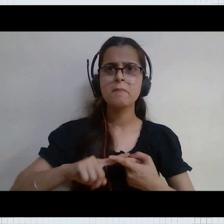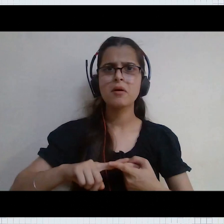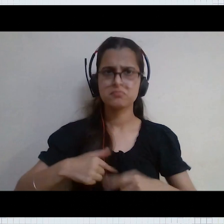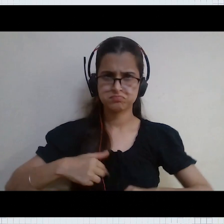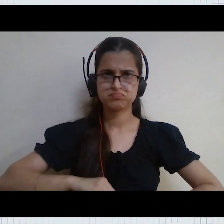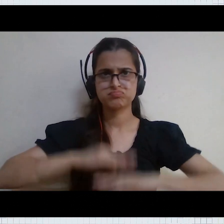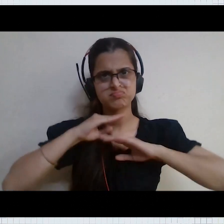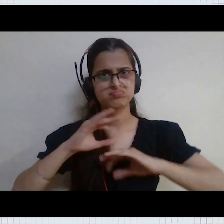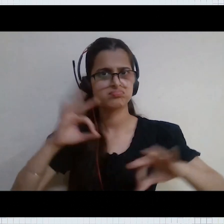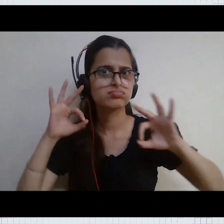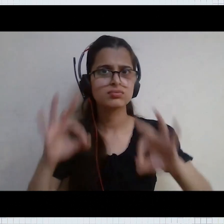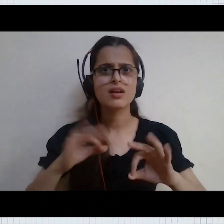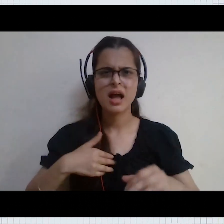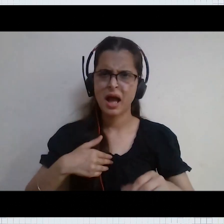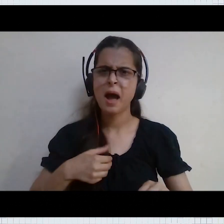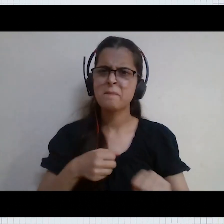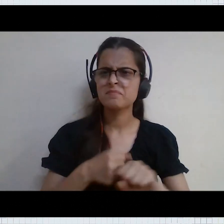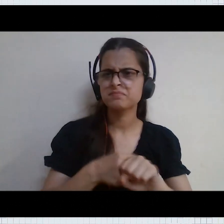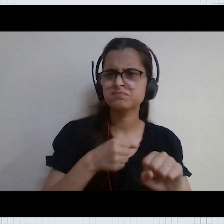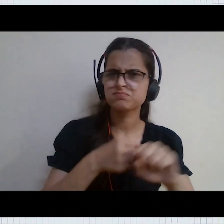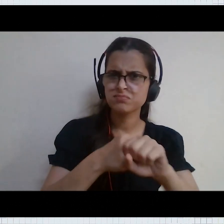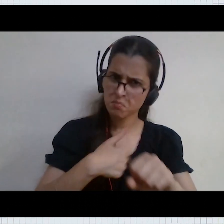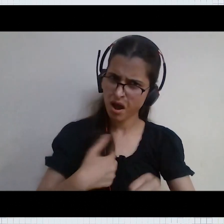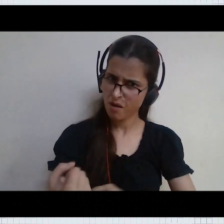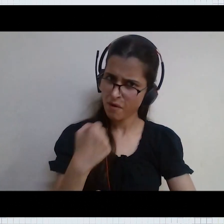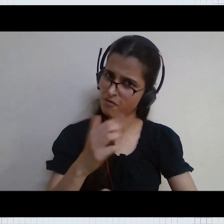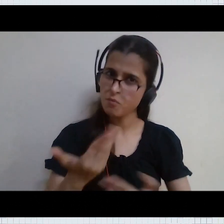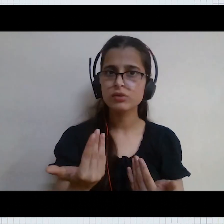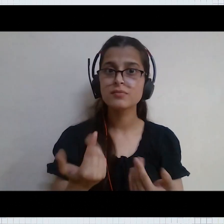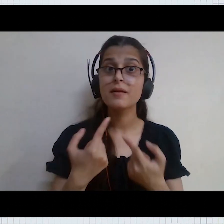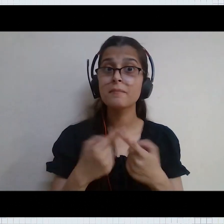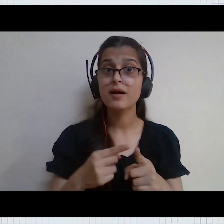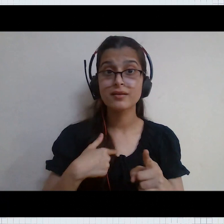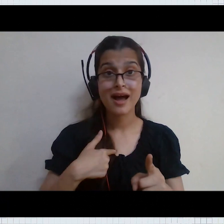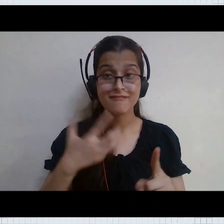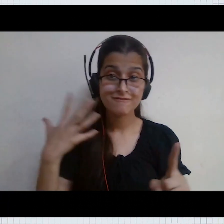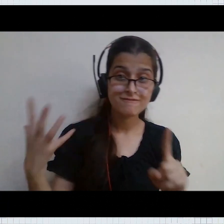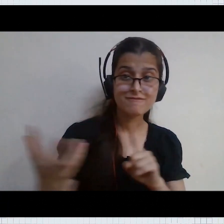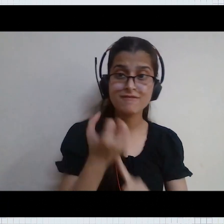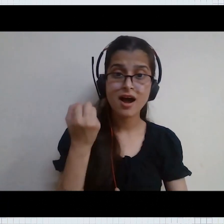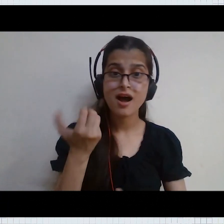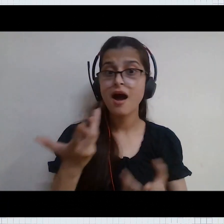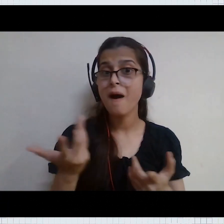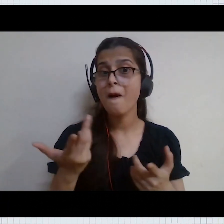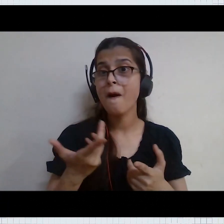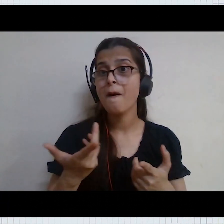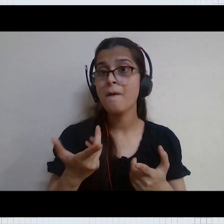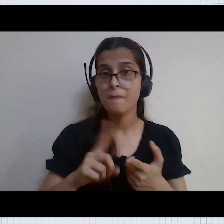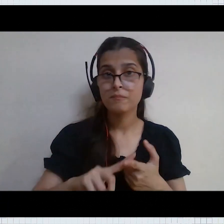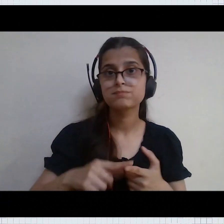i might be able to i can beat you with my strength but i can win you only with love